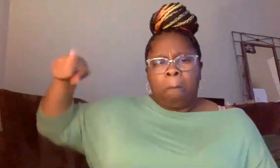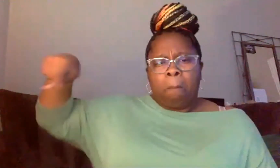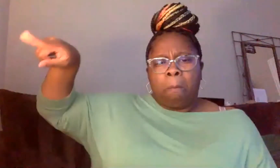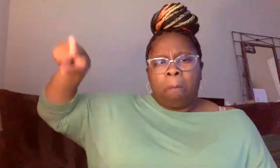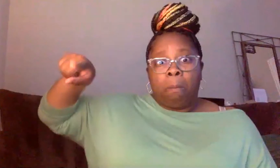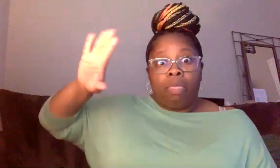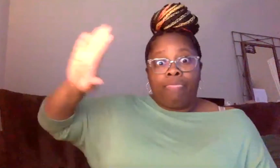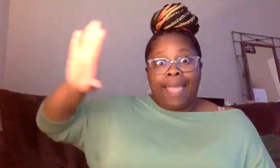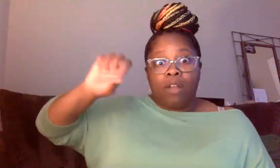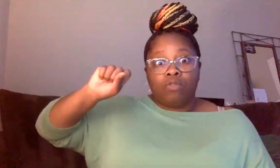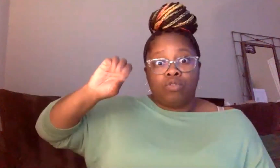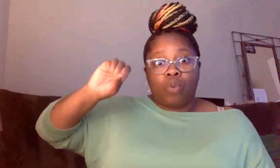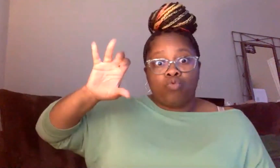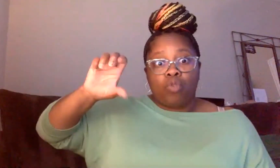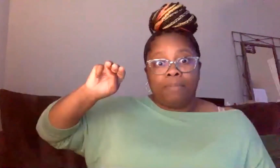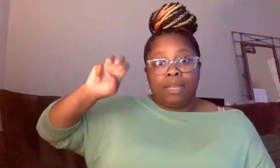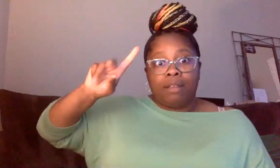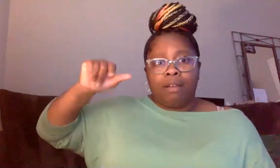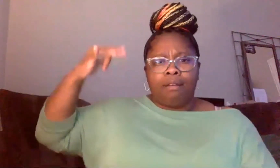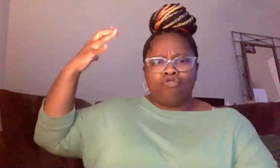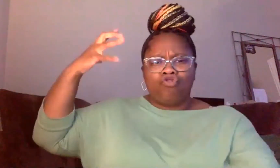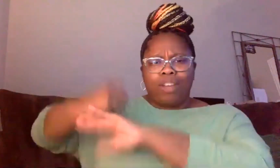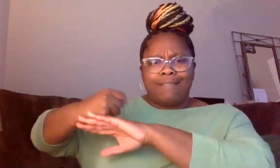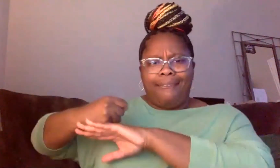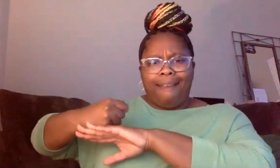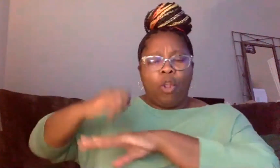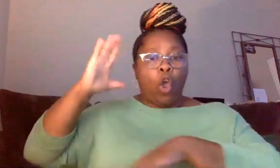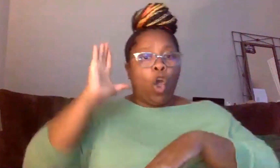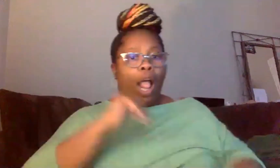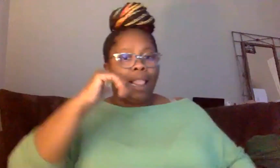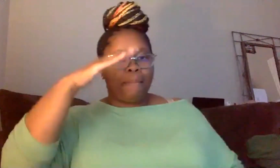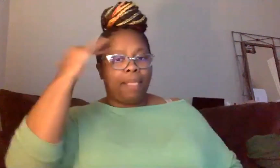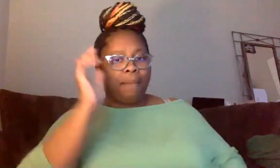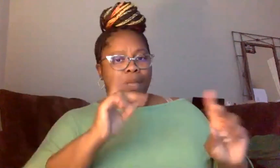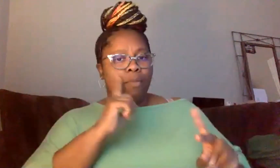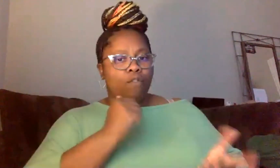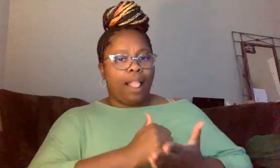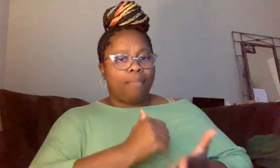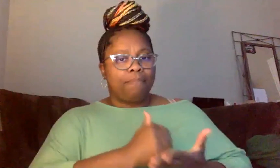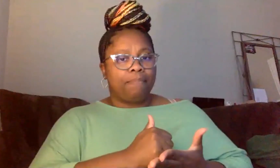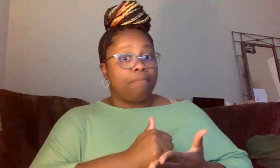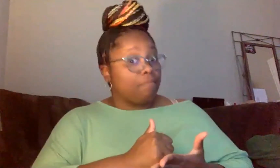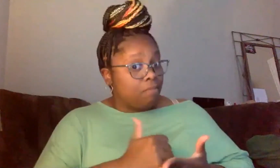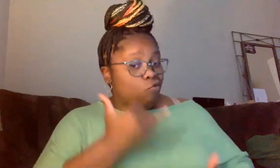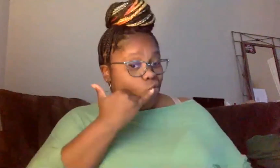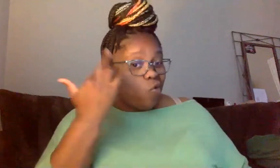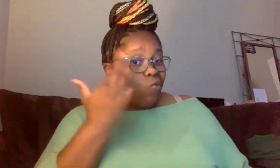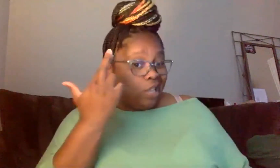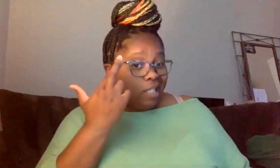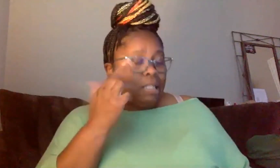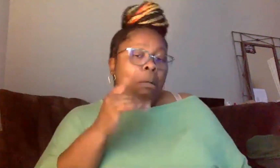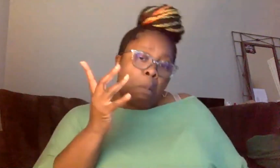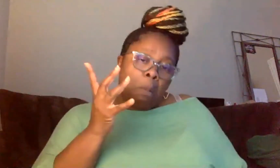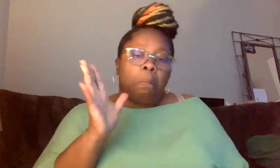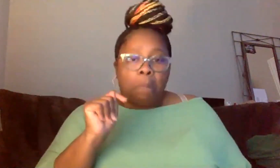media, calling Black people for help. And while they may be doing that for the wrong reasons, listen, they're still doing that. What